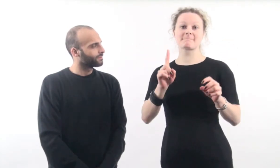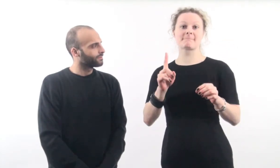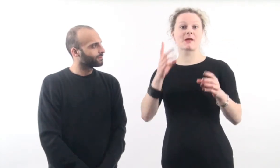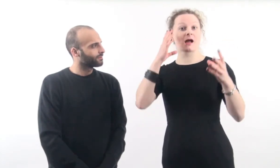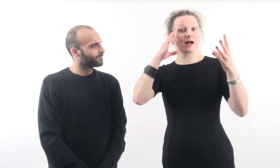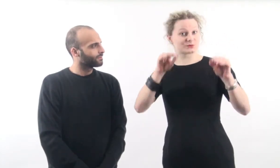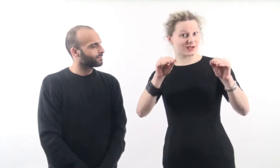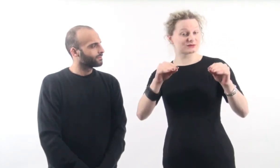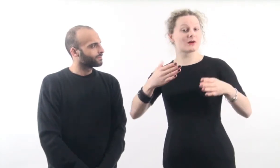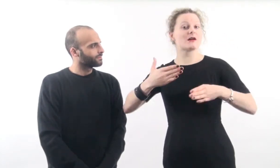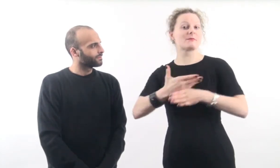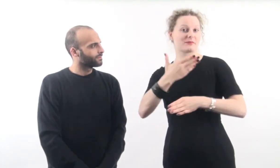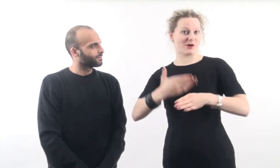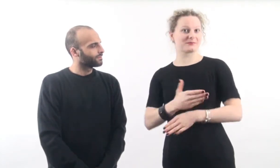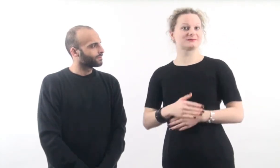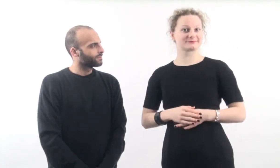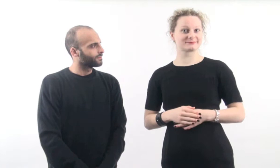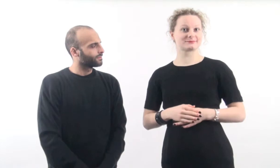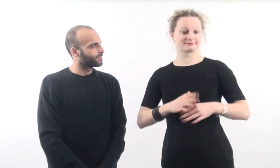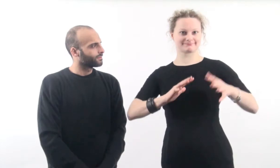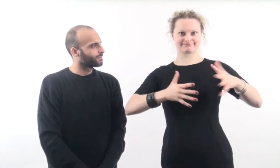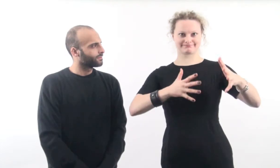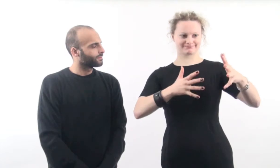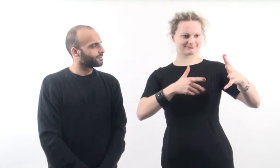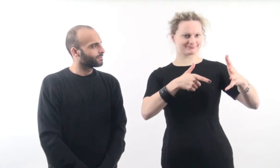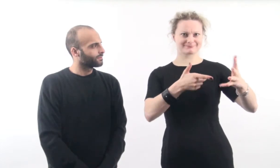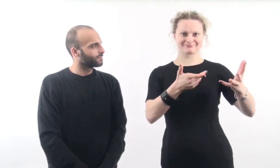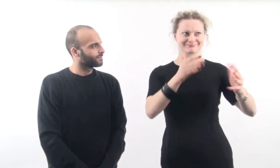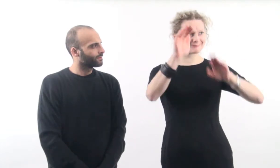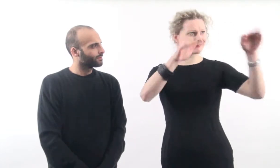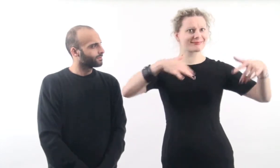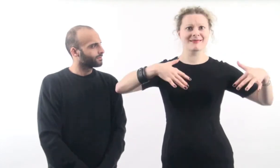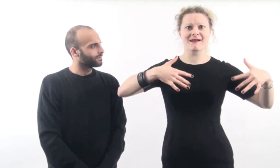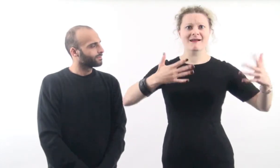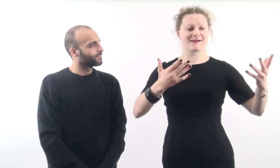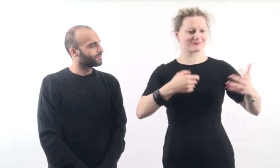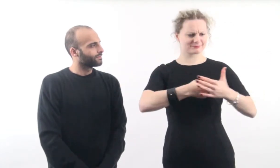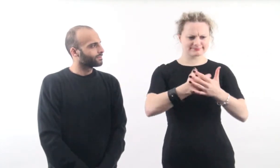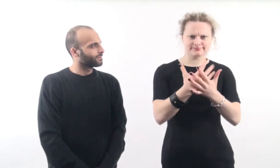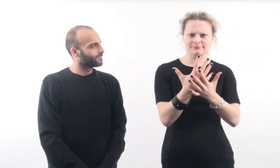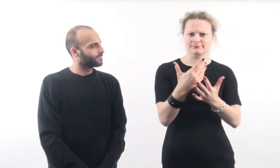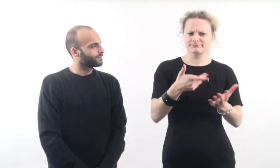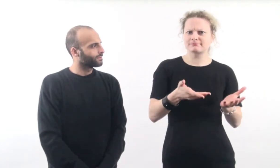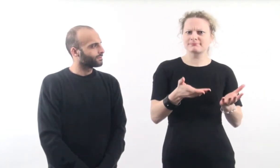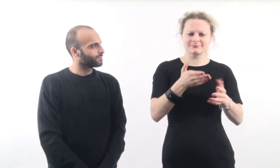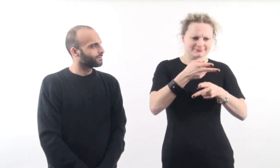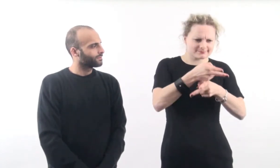this year is Education and Employment. The subset of this theme is focusing on preserving,